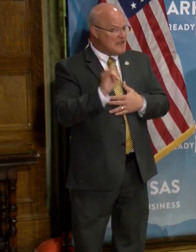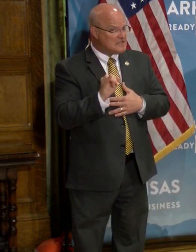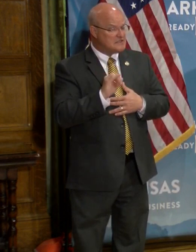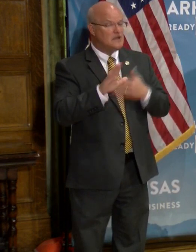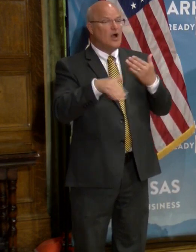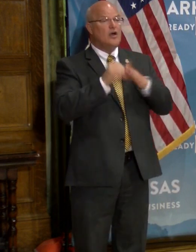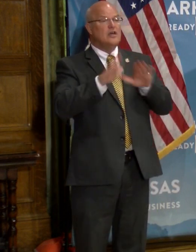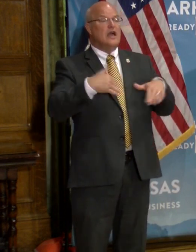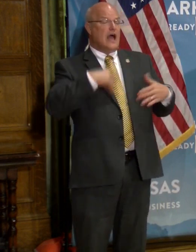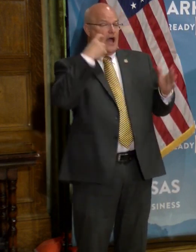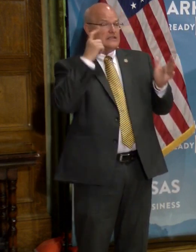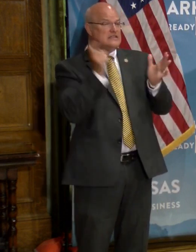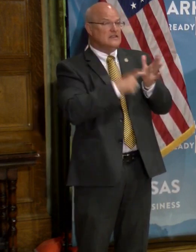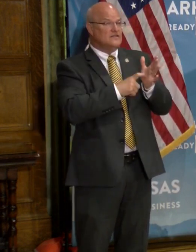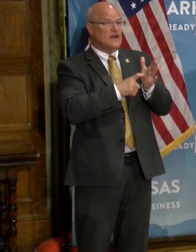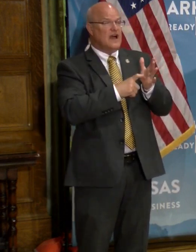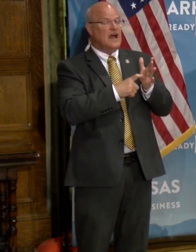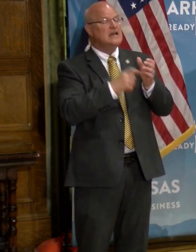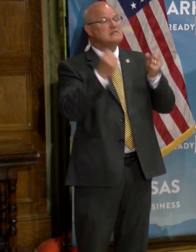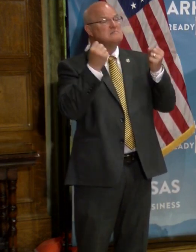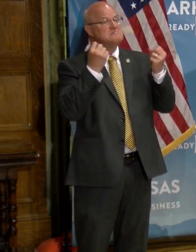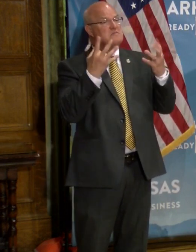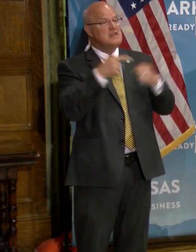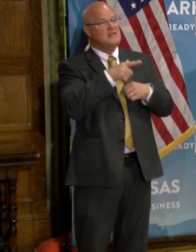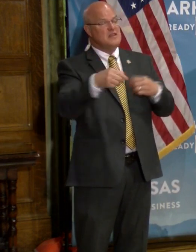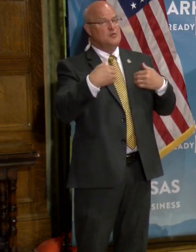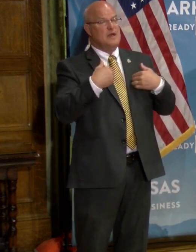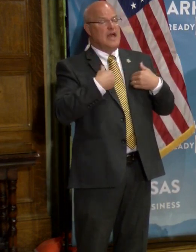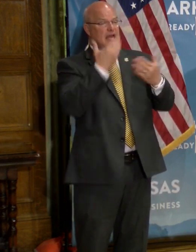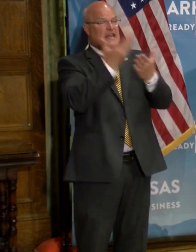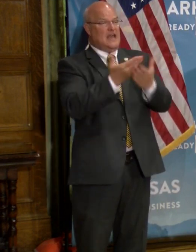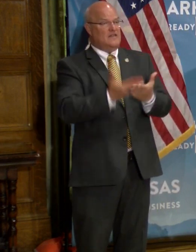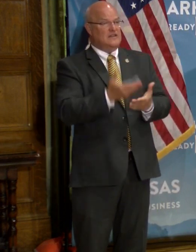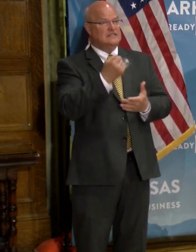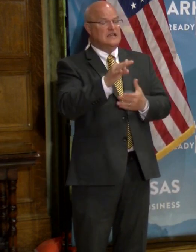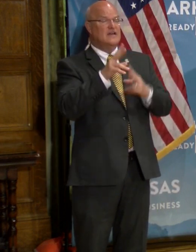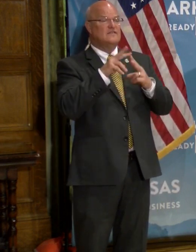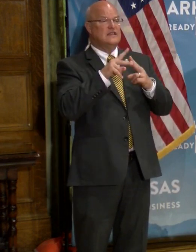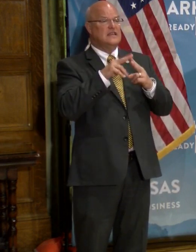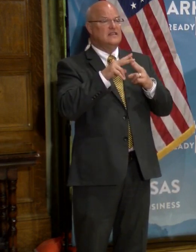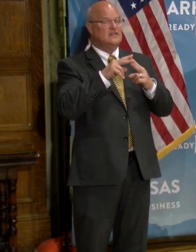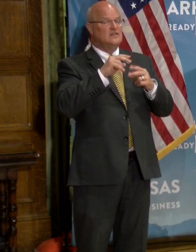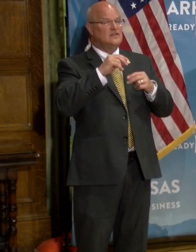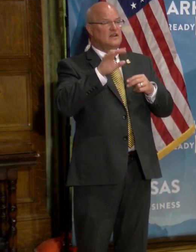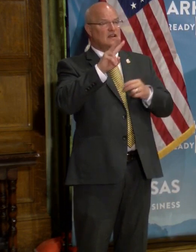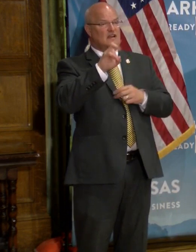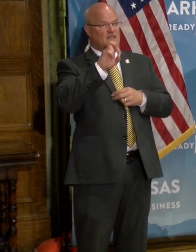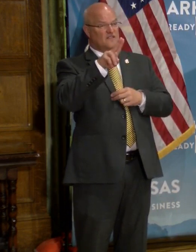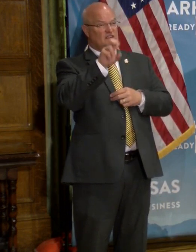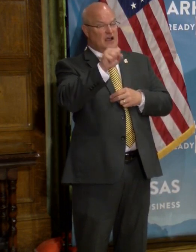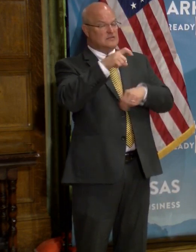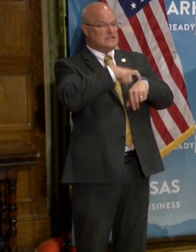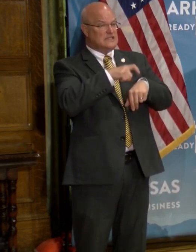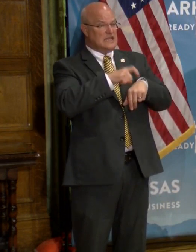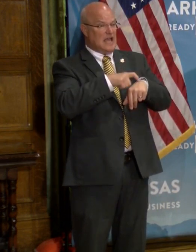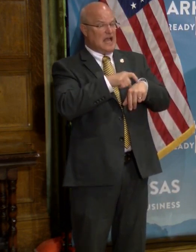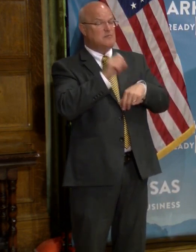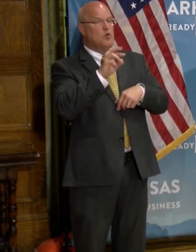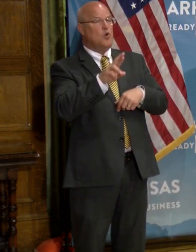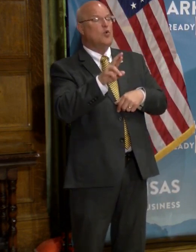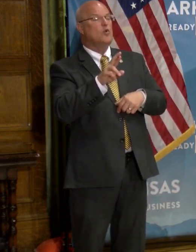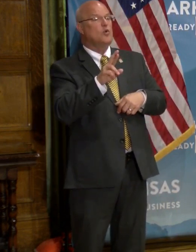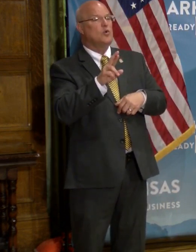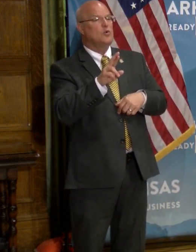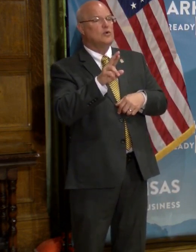these children that have been identified or the vast majority of them have had evidence of either, virus at the time that they present or,